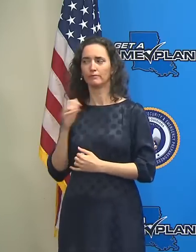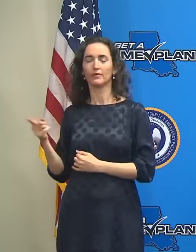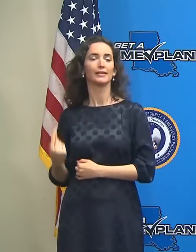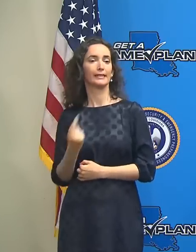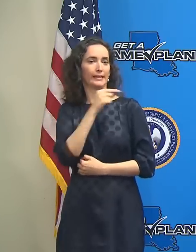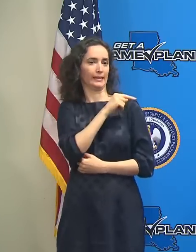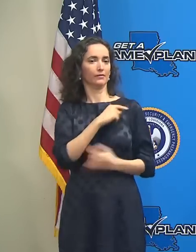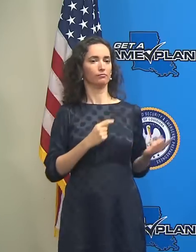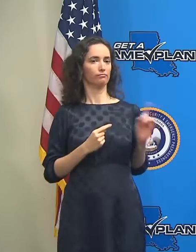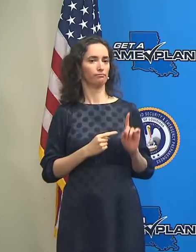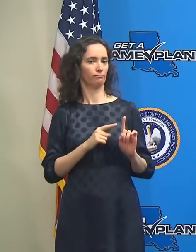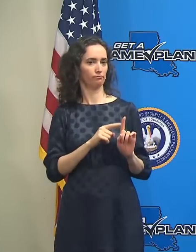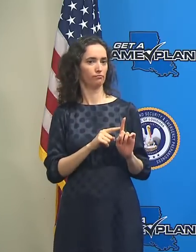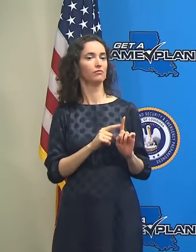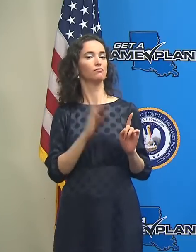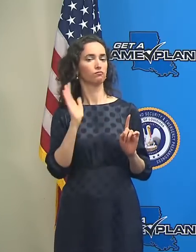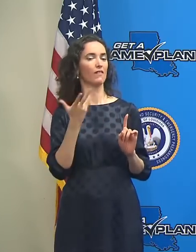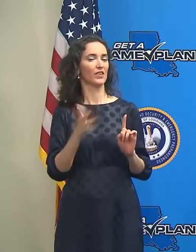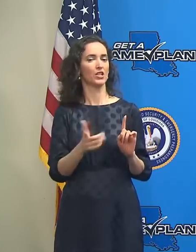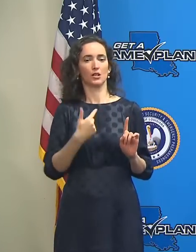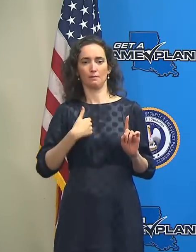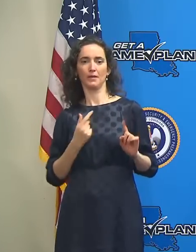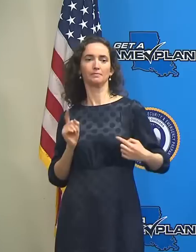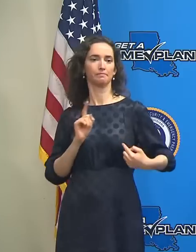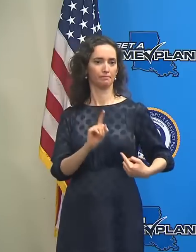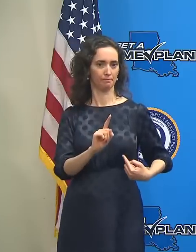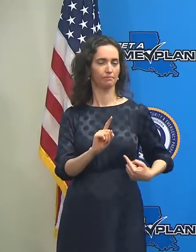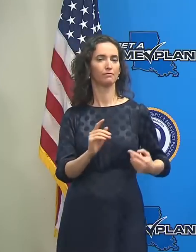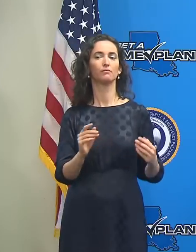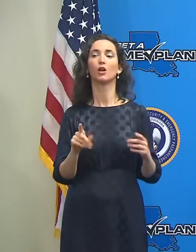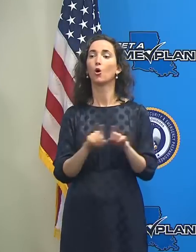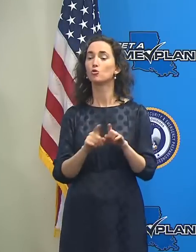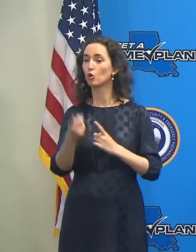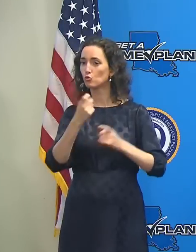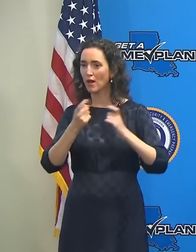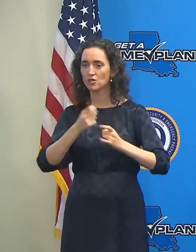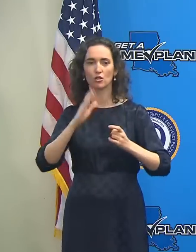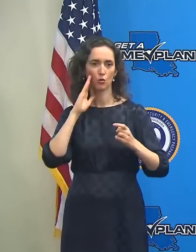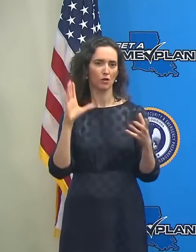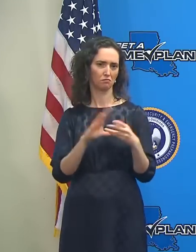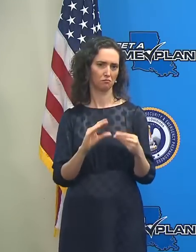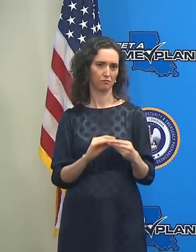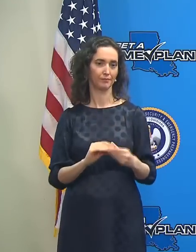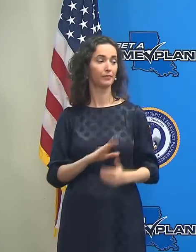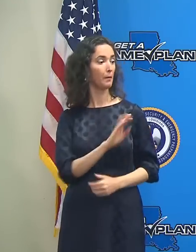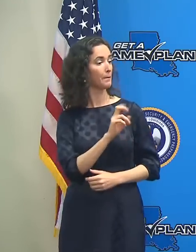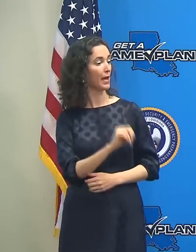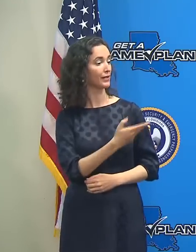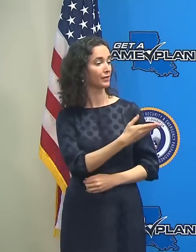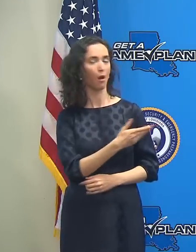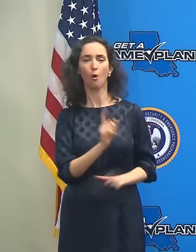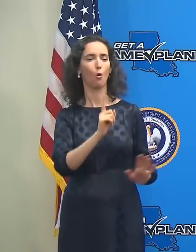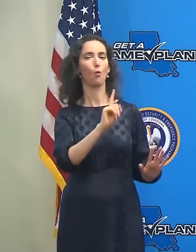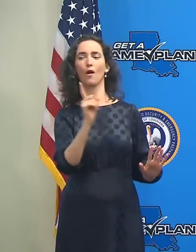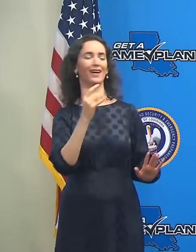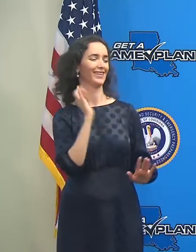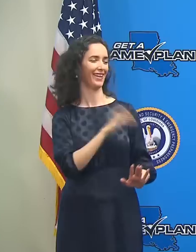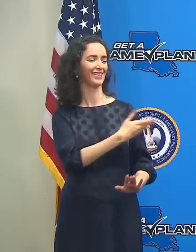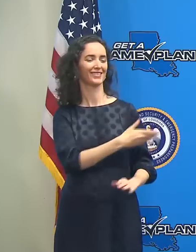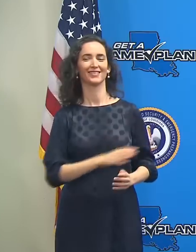after that and we will take questions as well. Ben? Oh there you are.